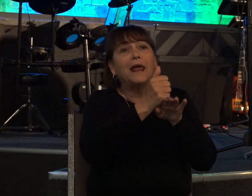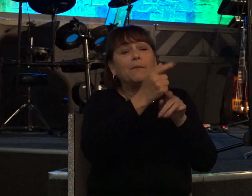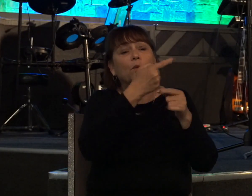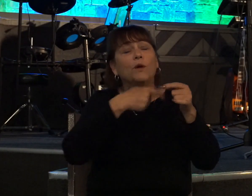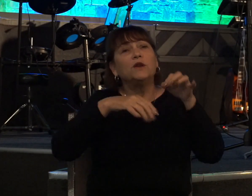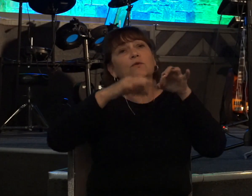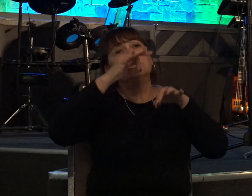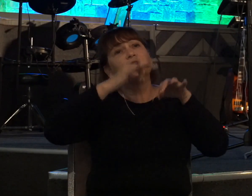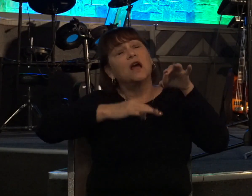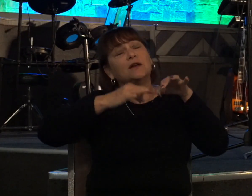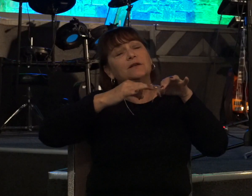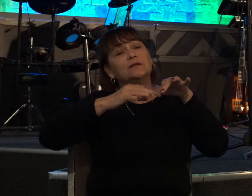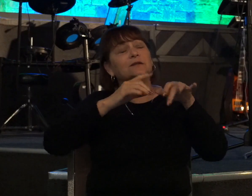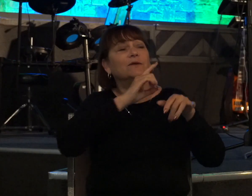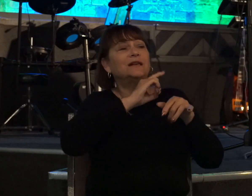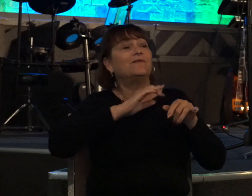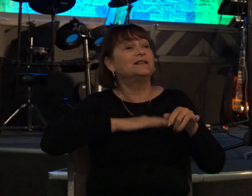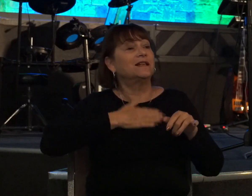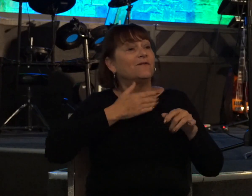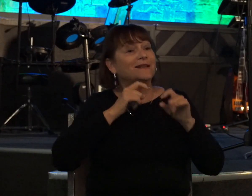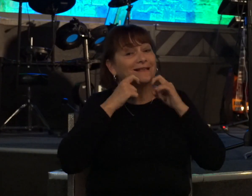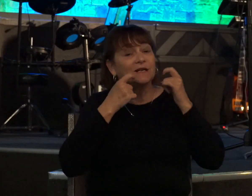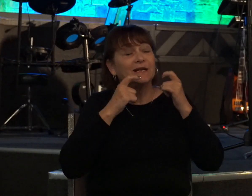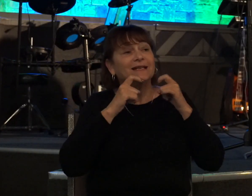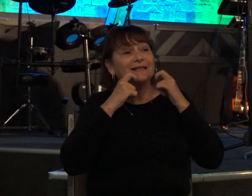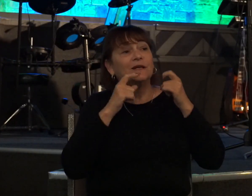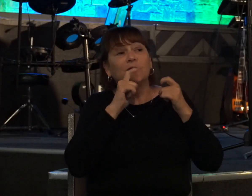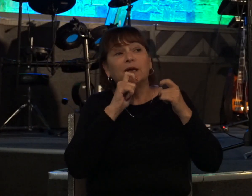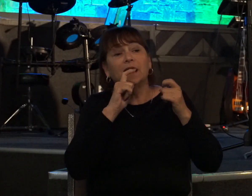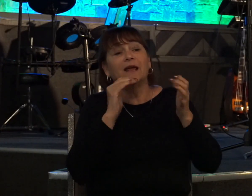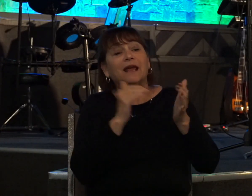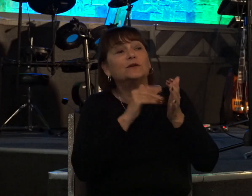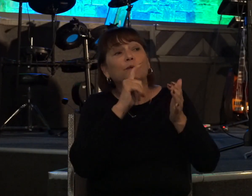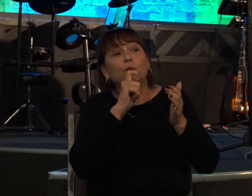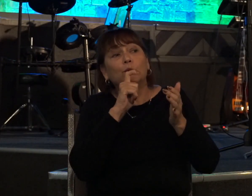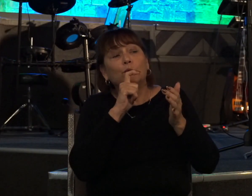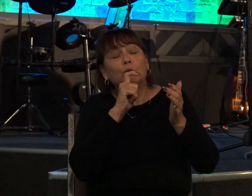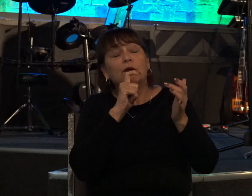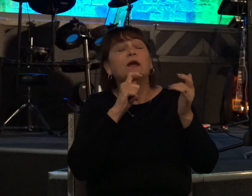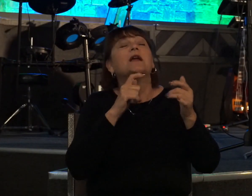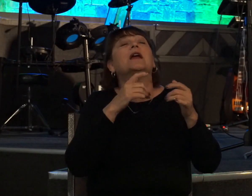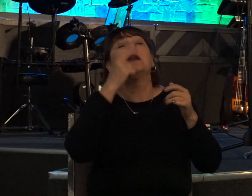David's confessing his sin and who his sins against and he knows the judgment that we saw